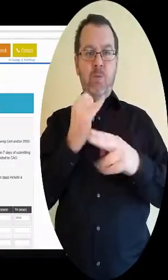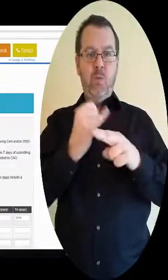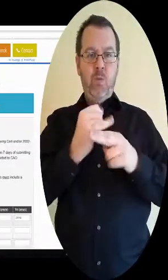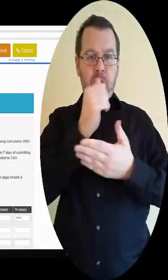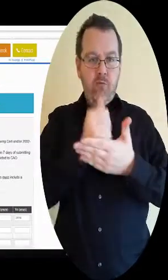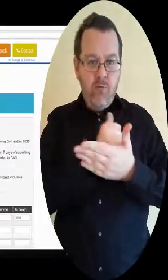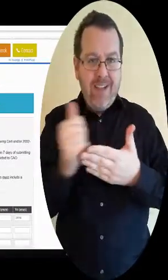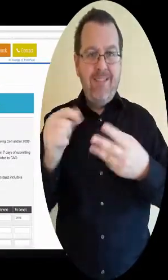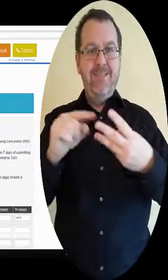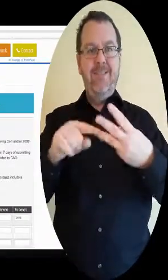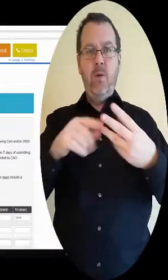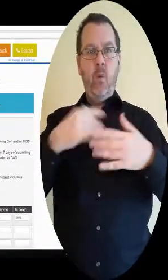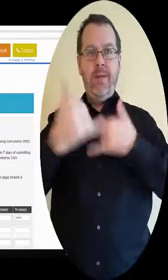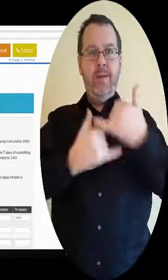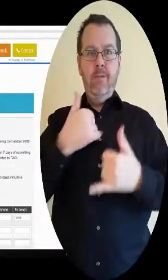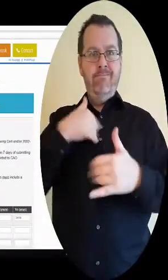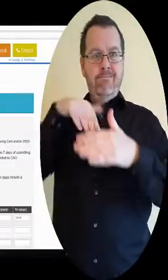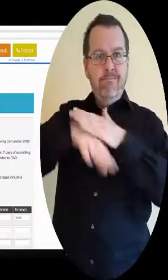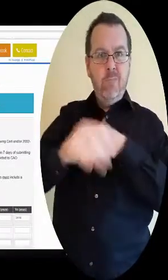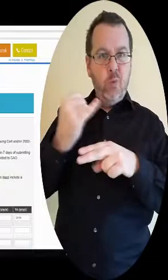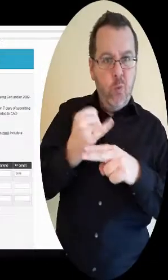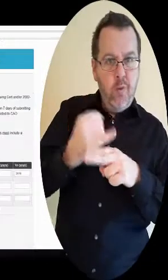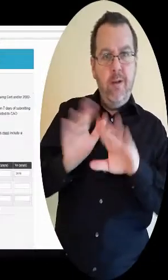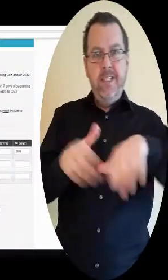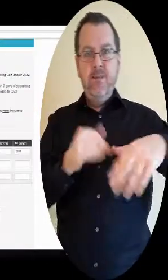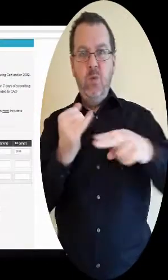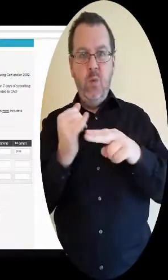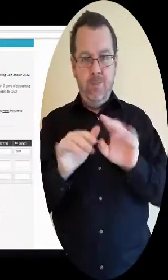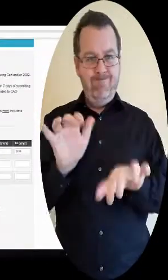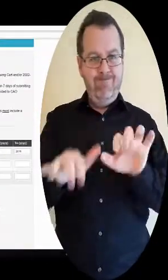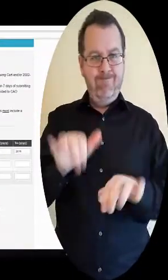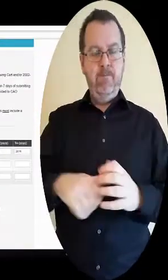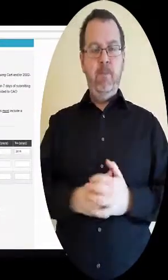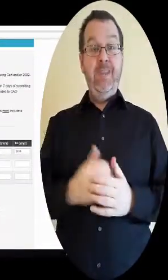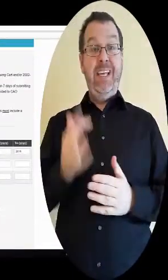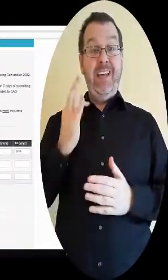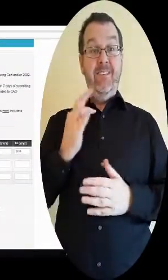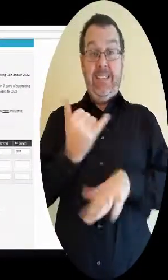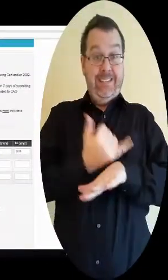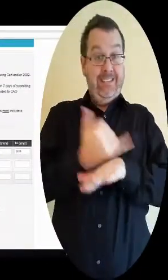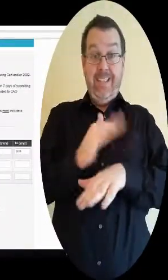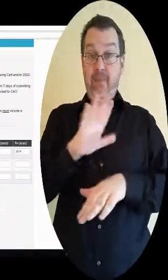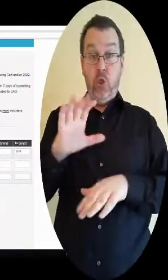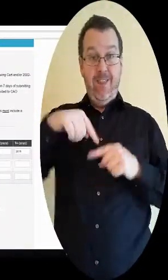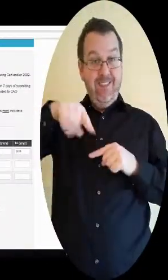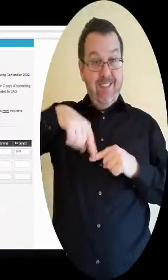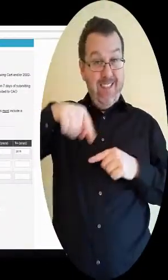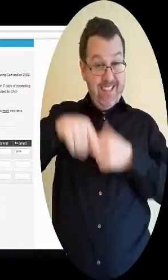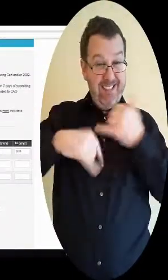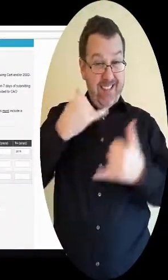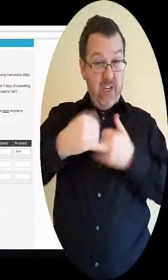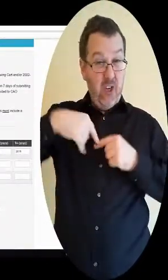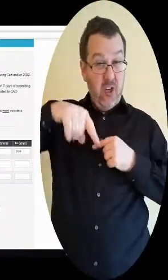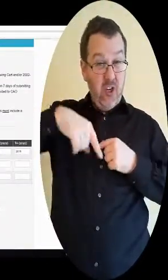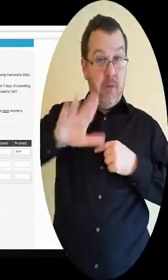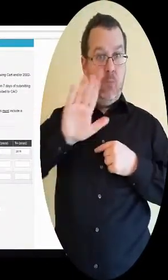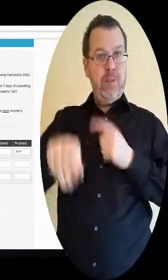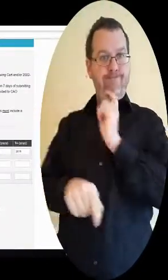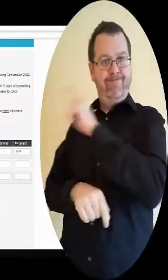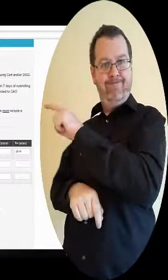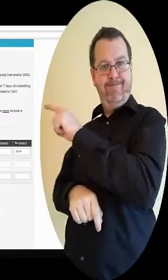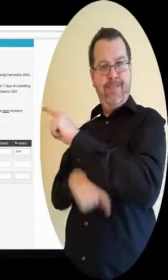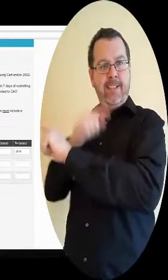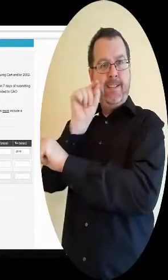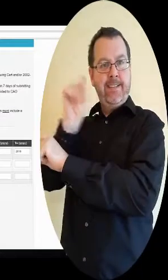and the years attended. If you are sitting the Leaving Certificate this year, you must tick the box